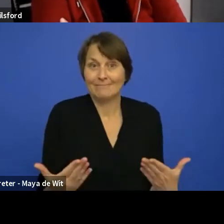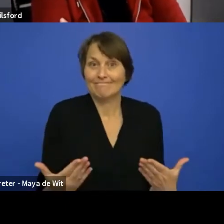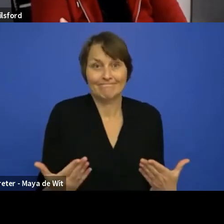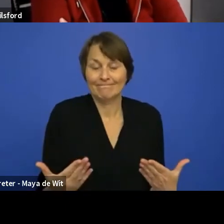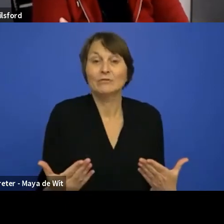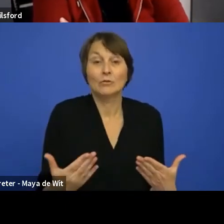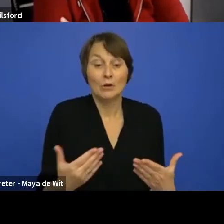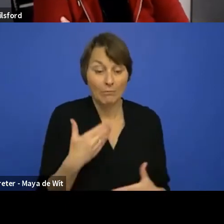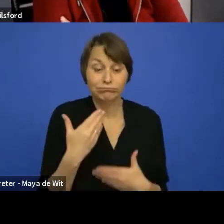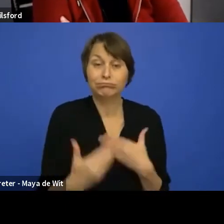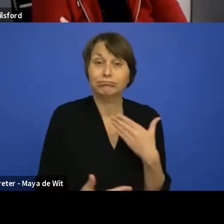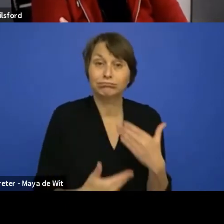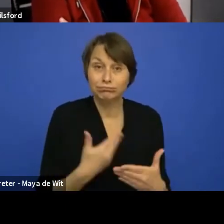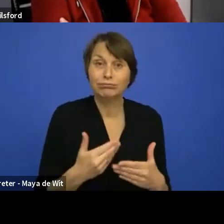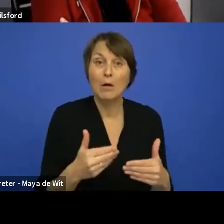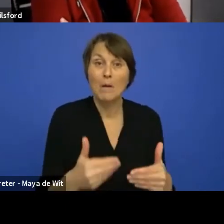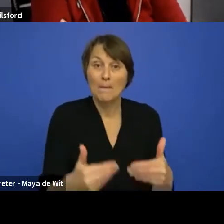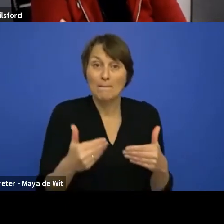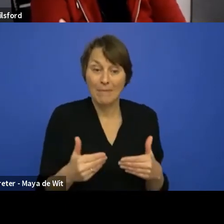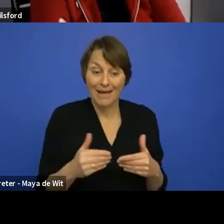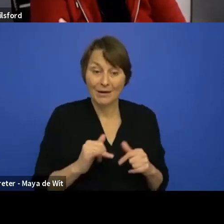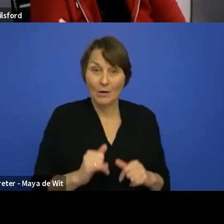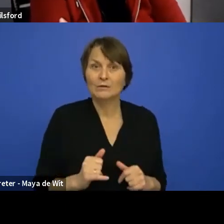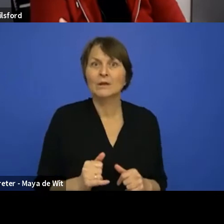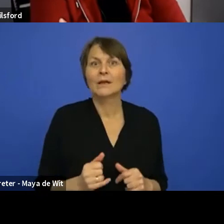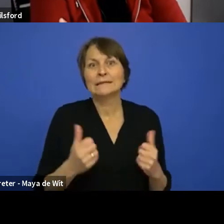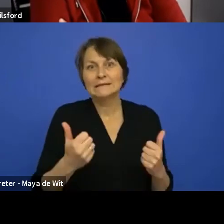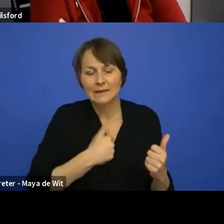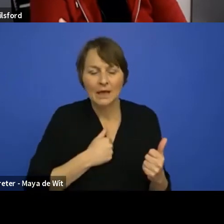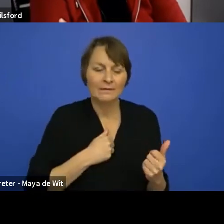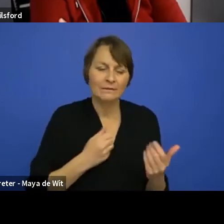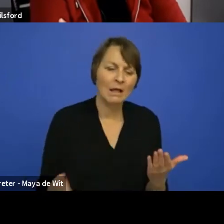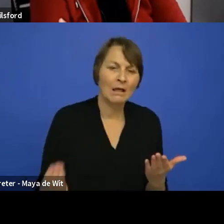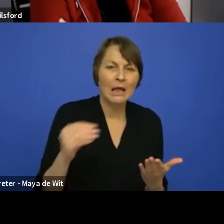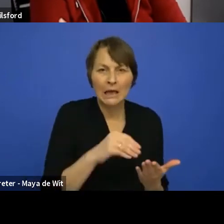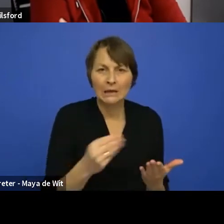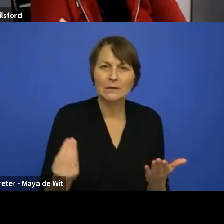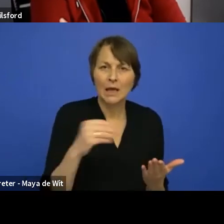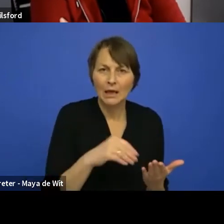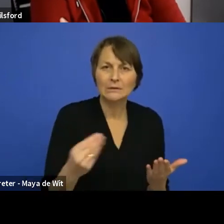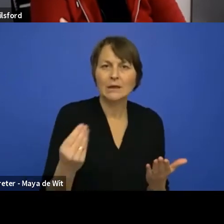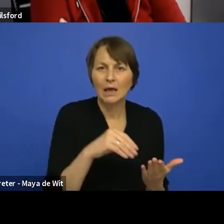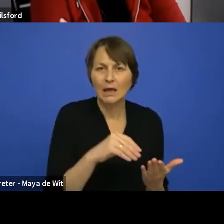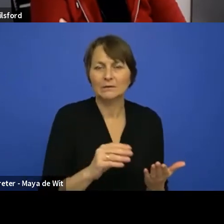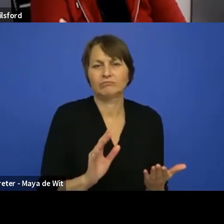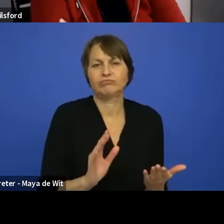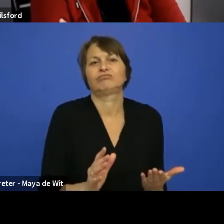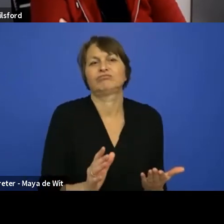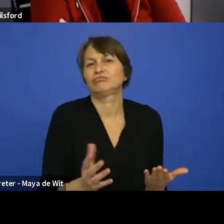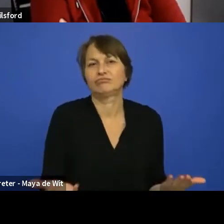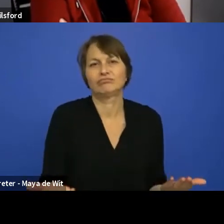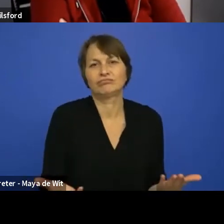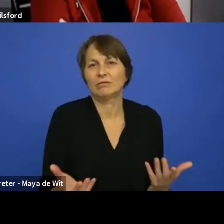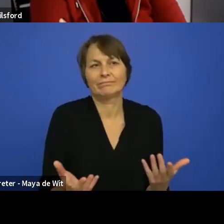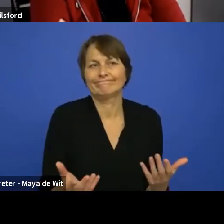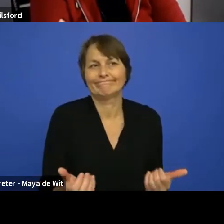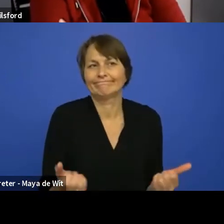that has to be manually kept up to date. And that's just a process that will eventually like it doesn't scale very well. So we want to make sure that that's